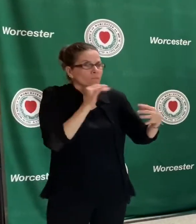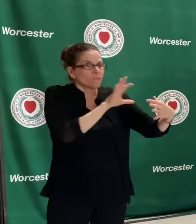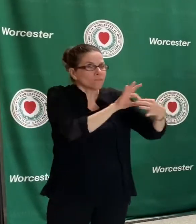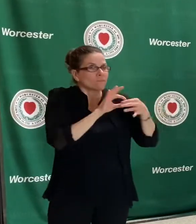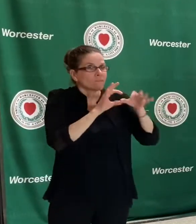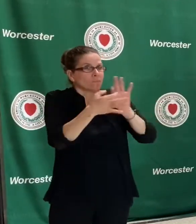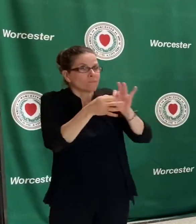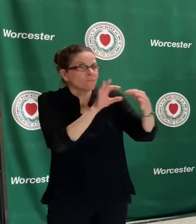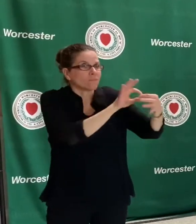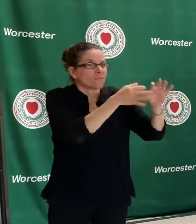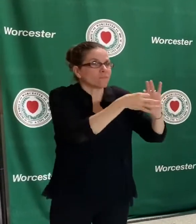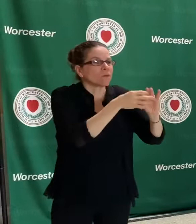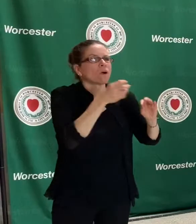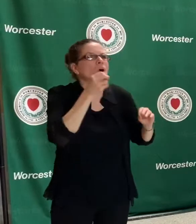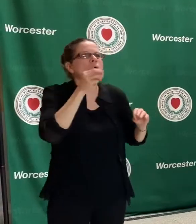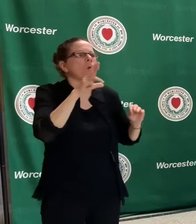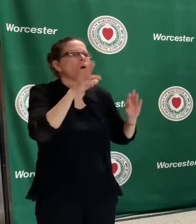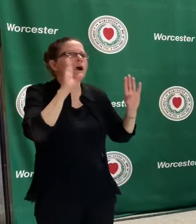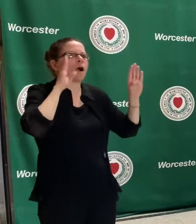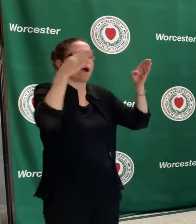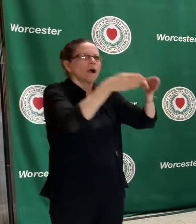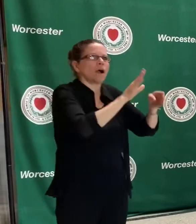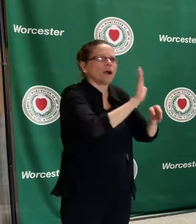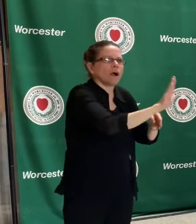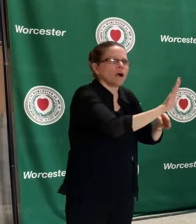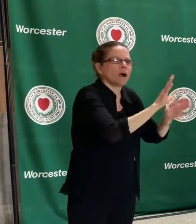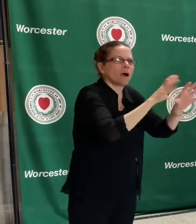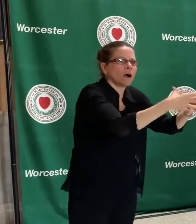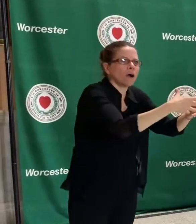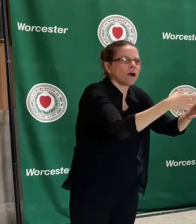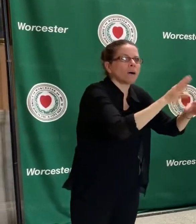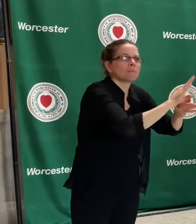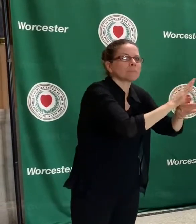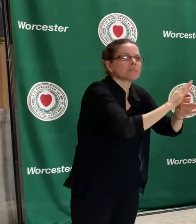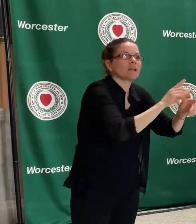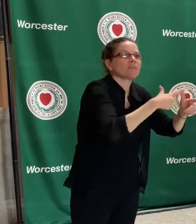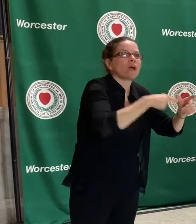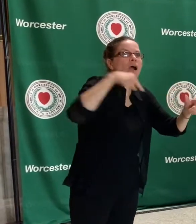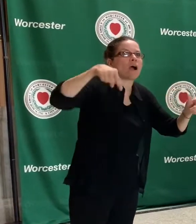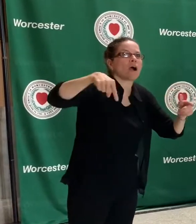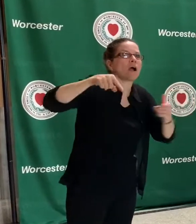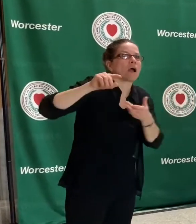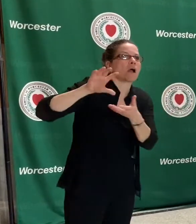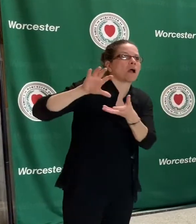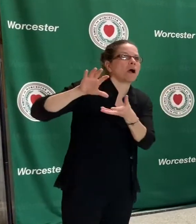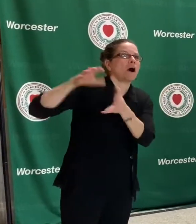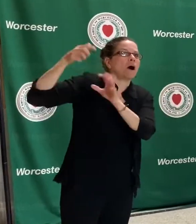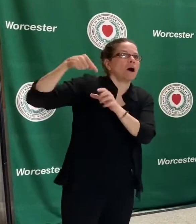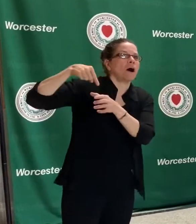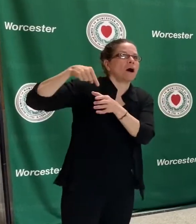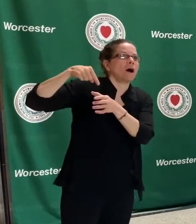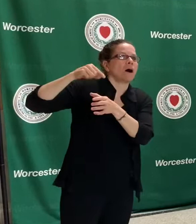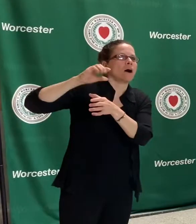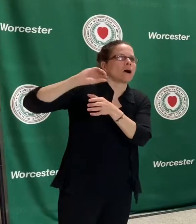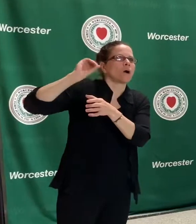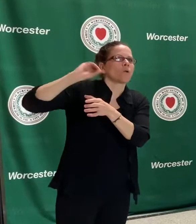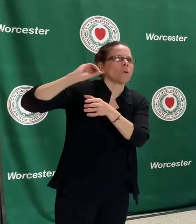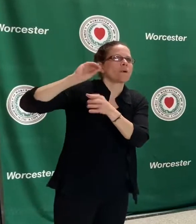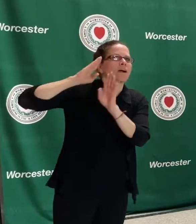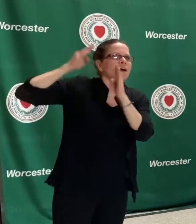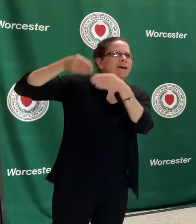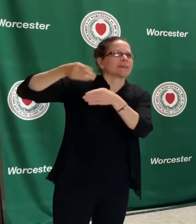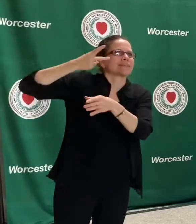activities, that because the police were tied up with this core group here, the people took advantage of looting